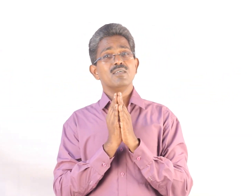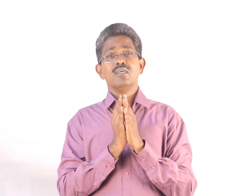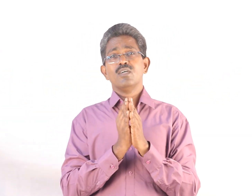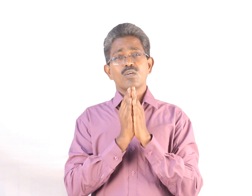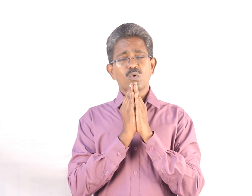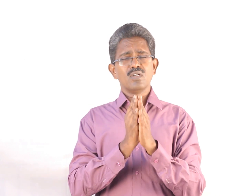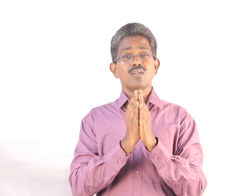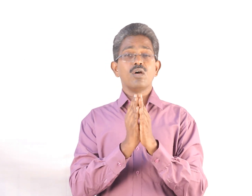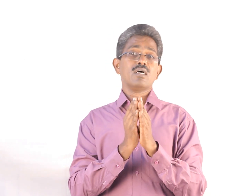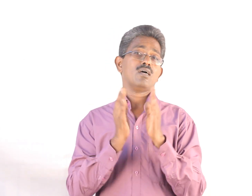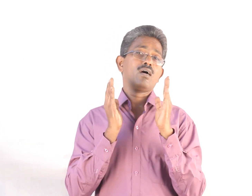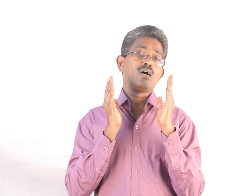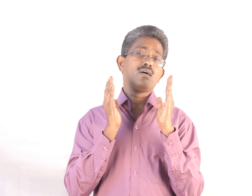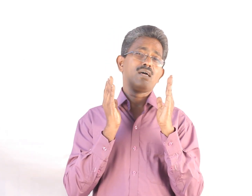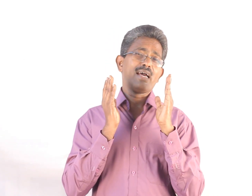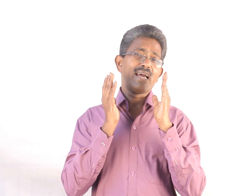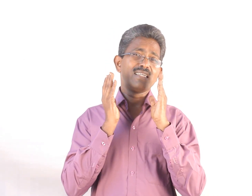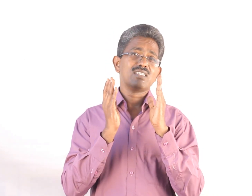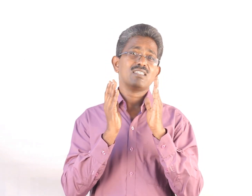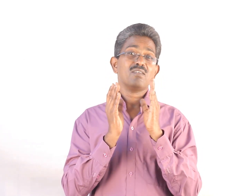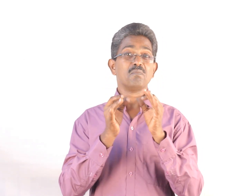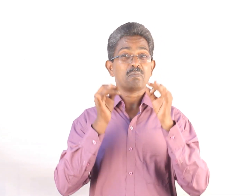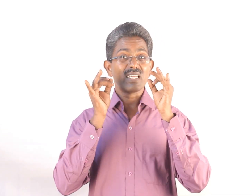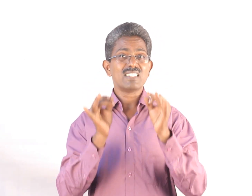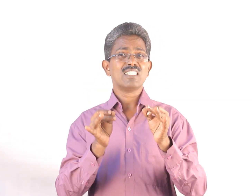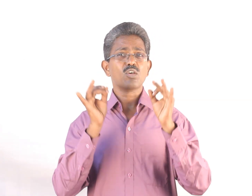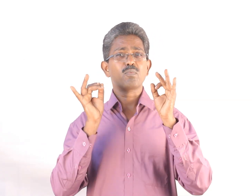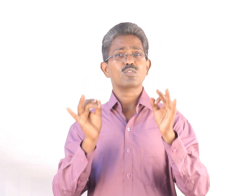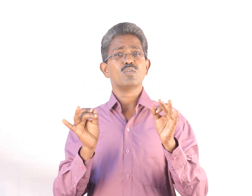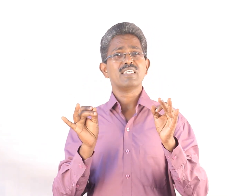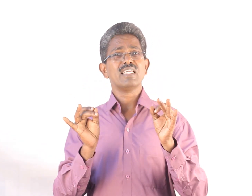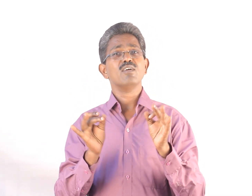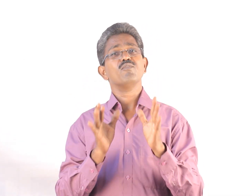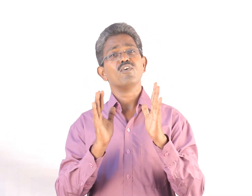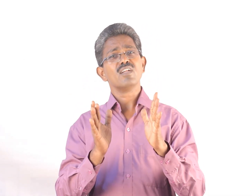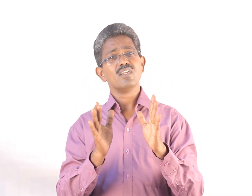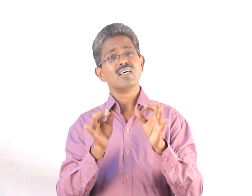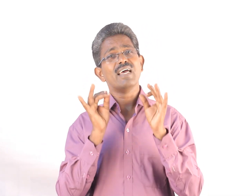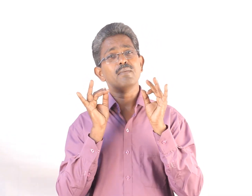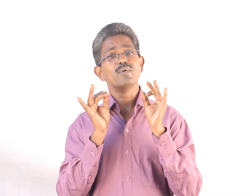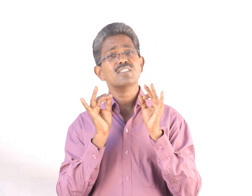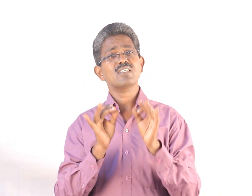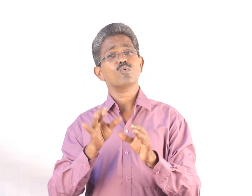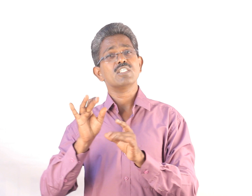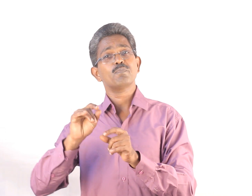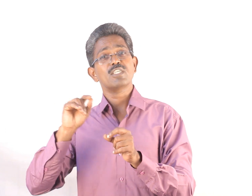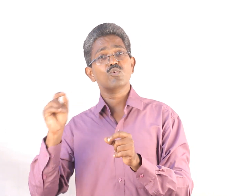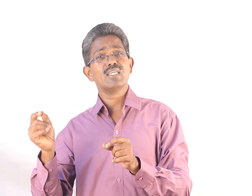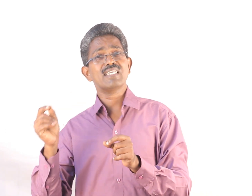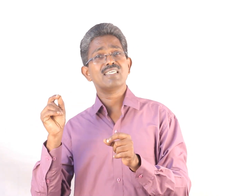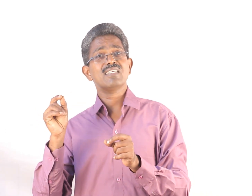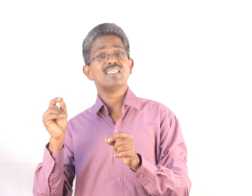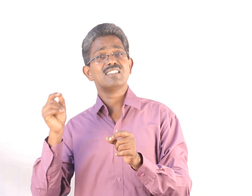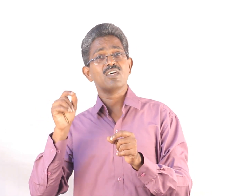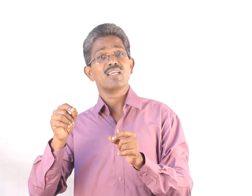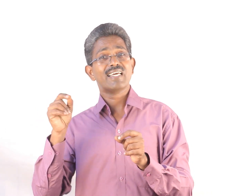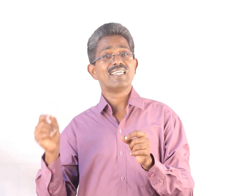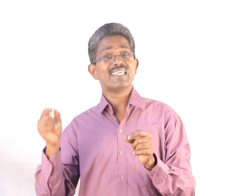a good and precious opportunity for a person who is pursuing his or her